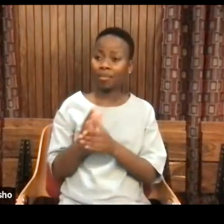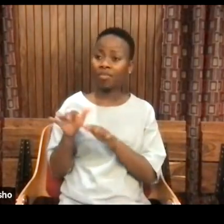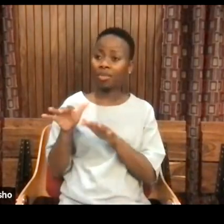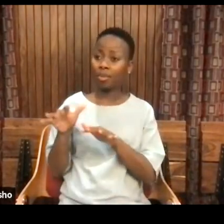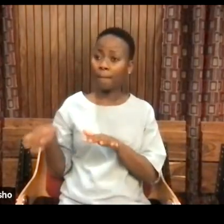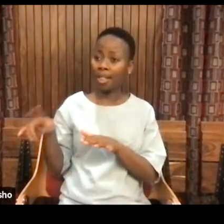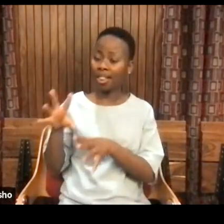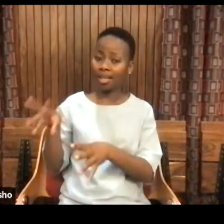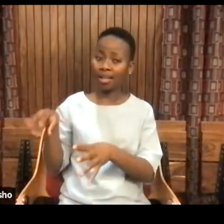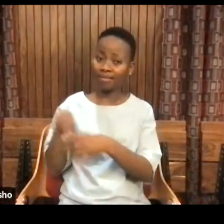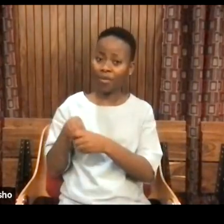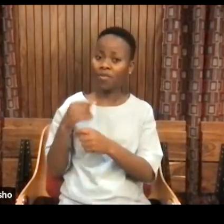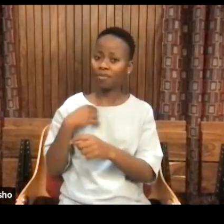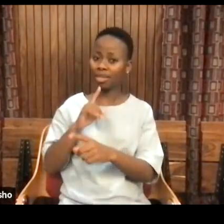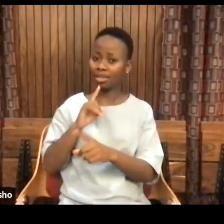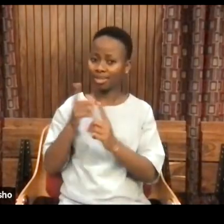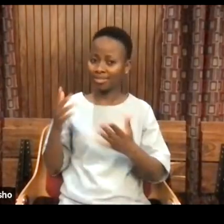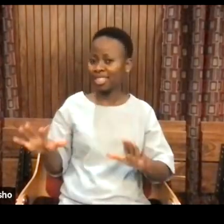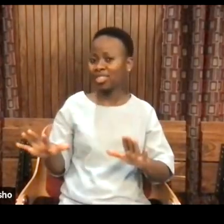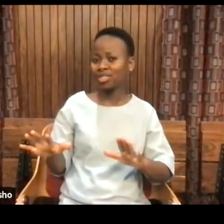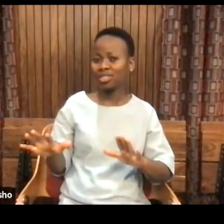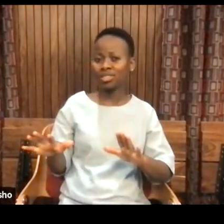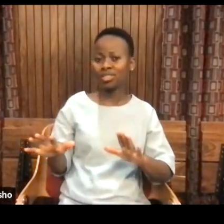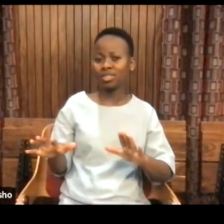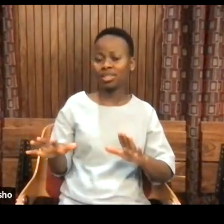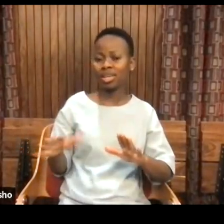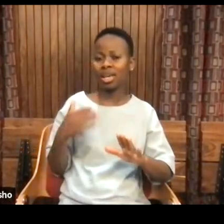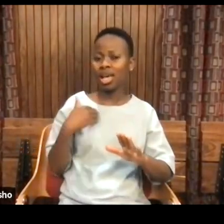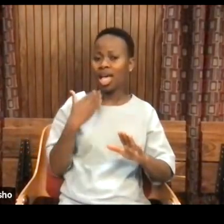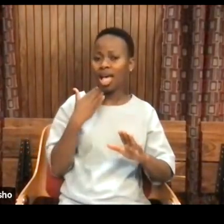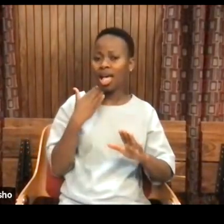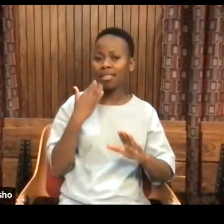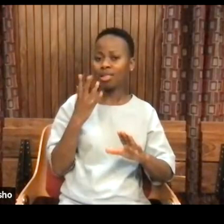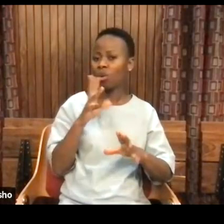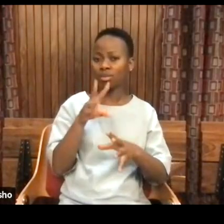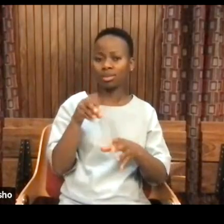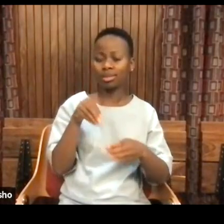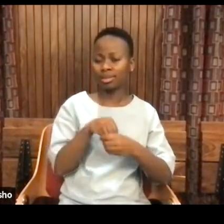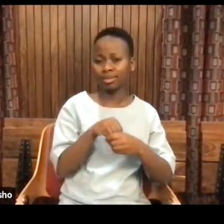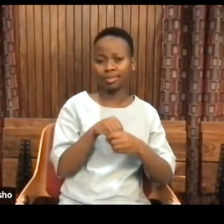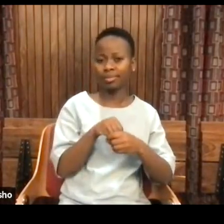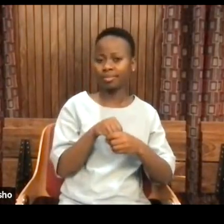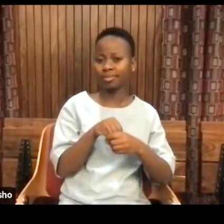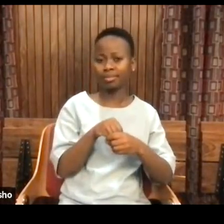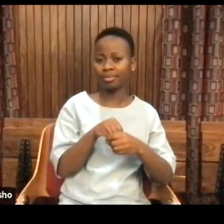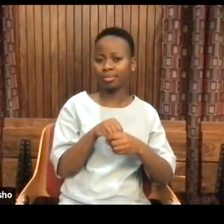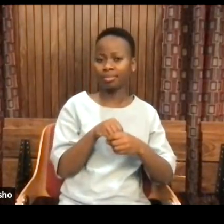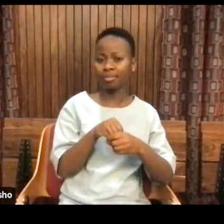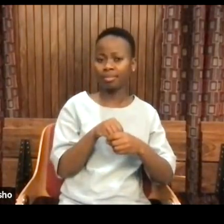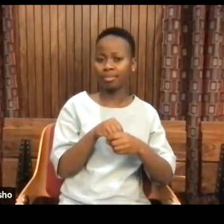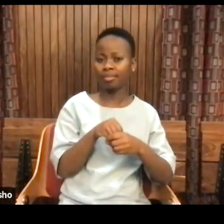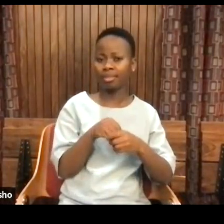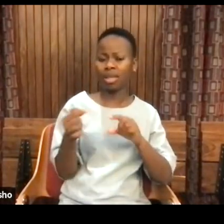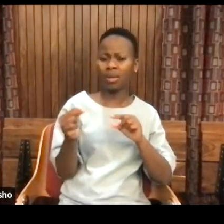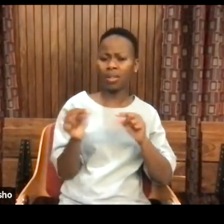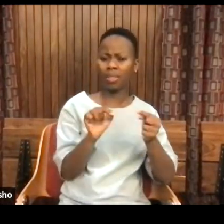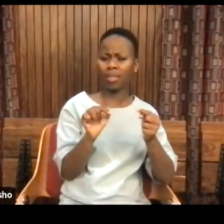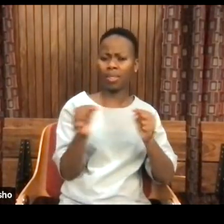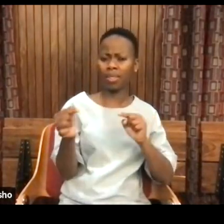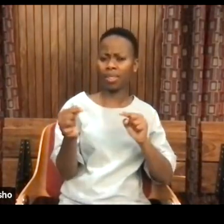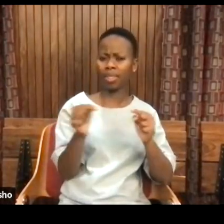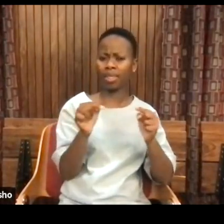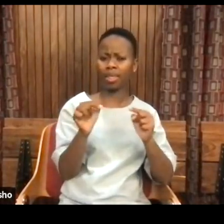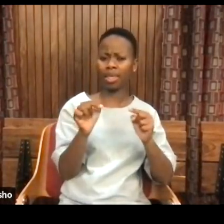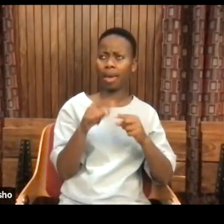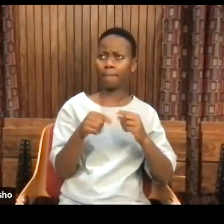involved with, but again, the thing is, I don't want to get into, I don't want get into a thing that it makes this about